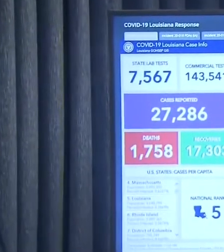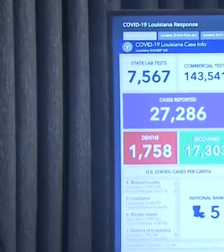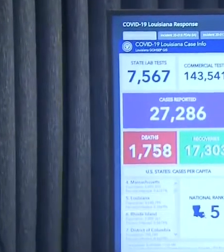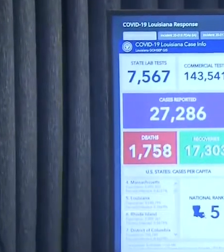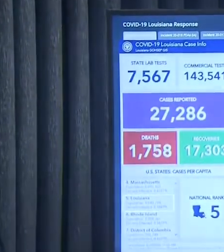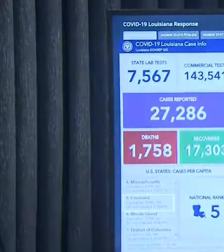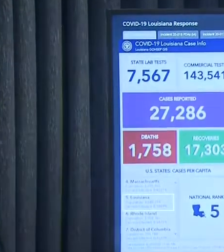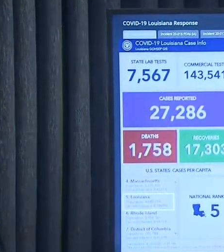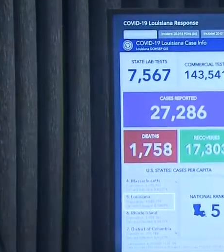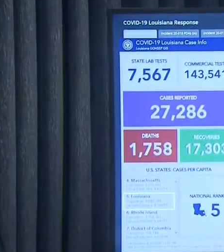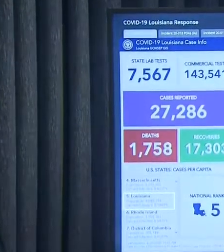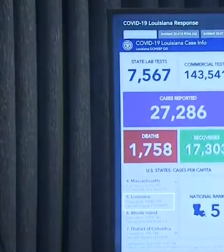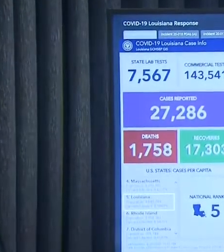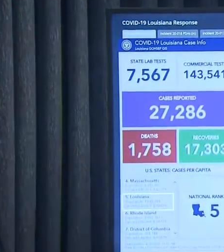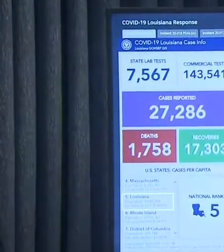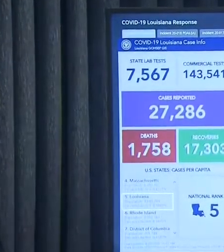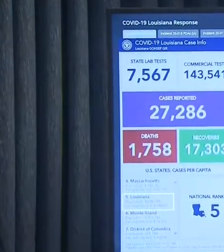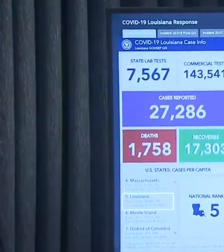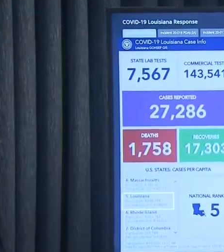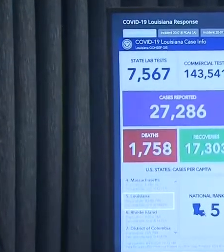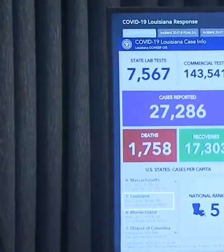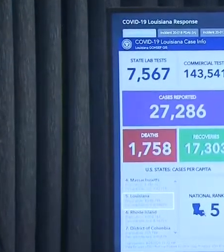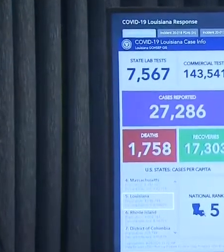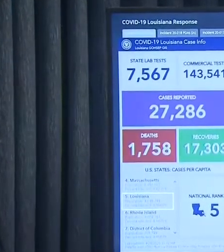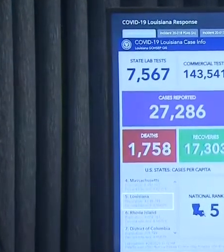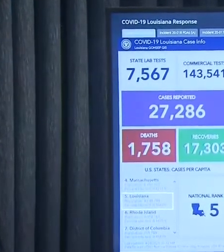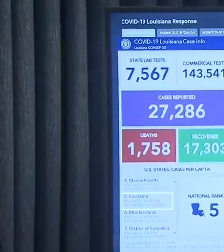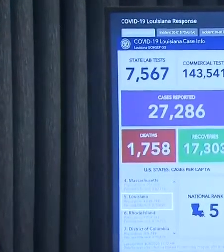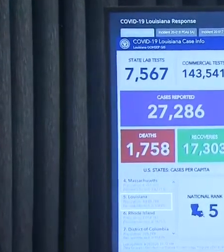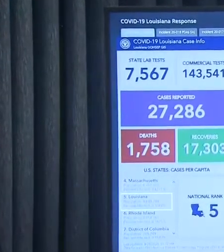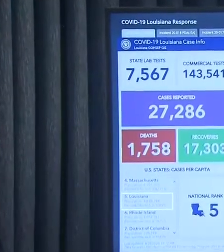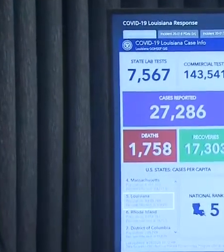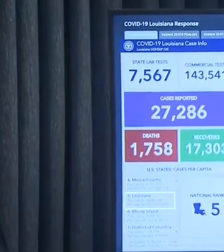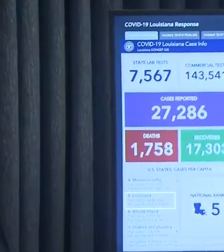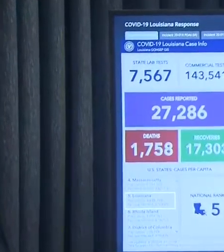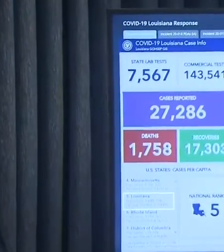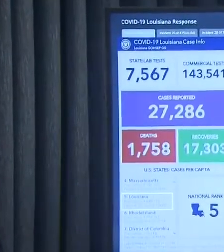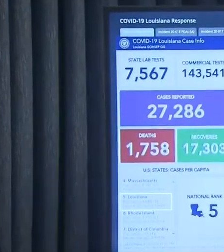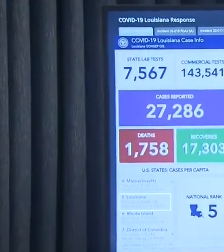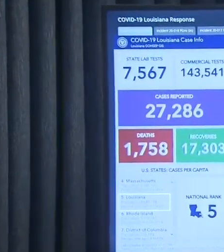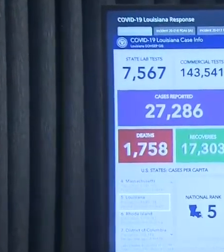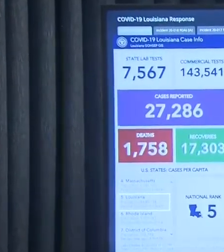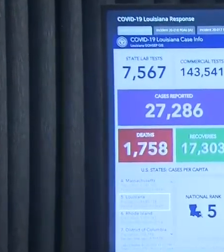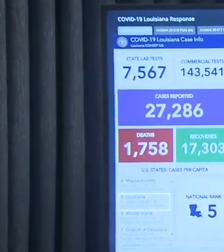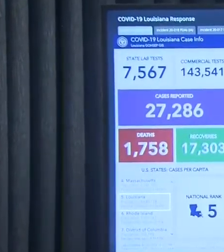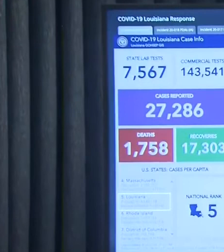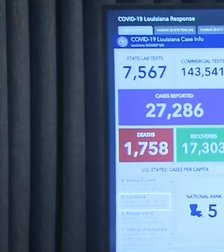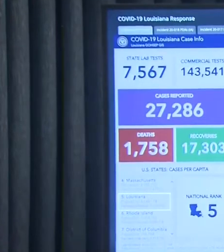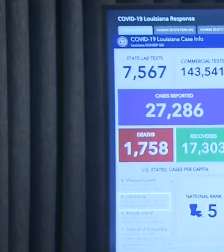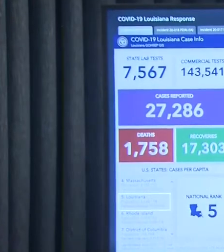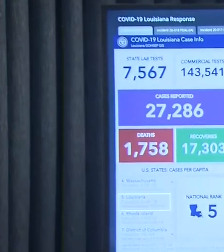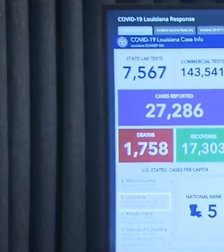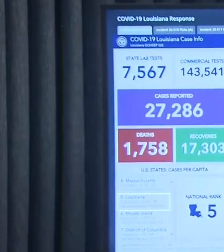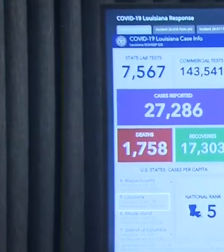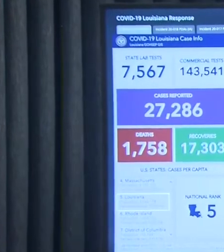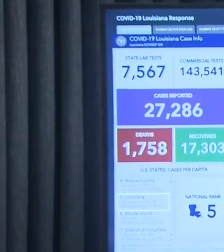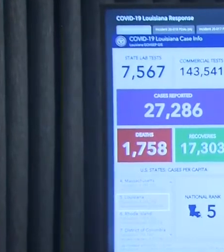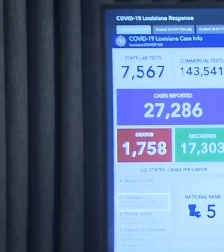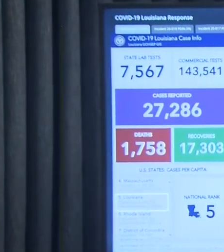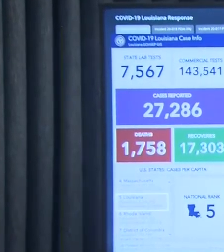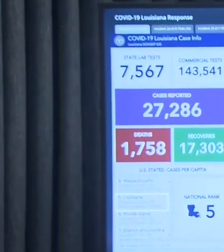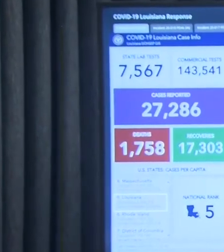percentage of tests that were positive was 5.3%, which too is encouraging.